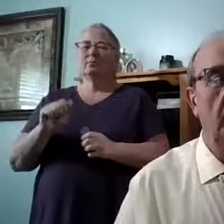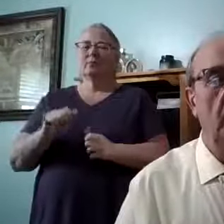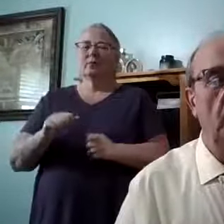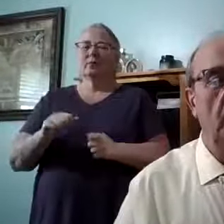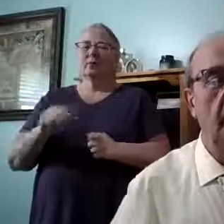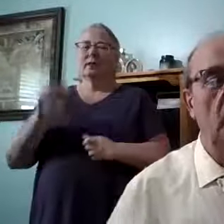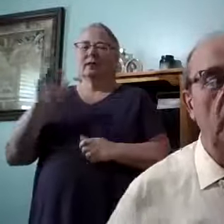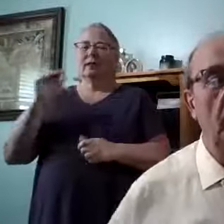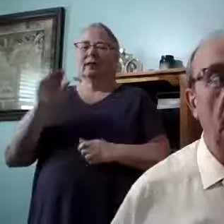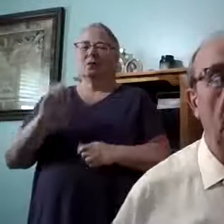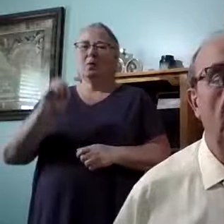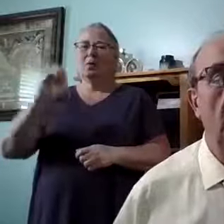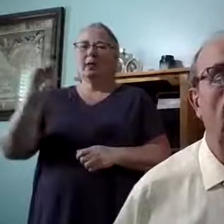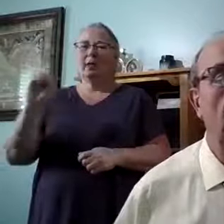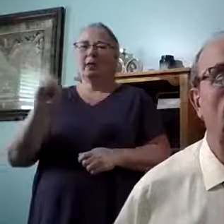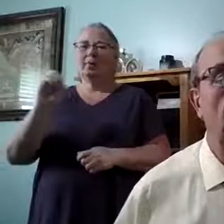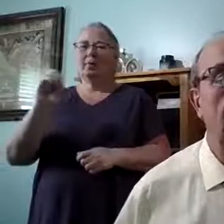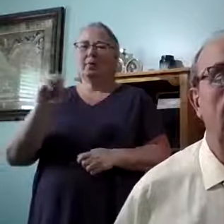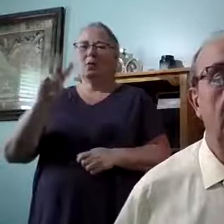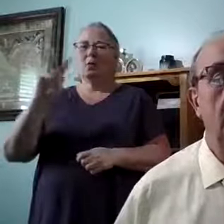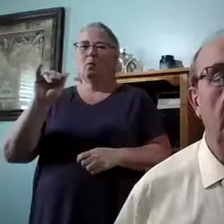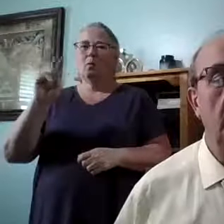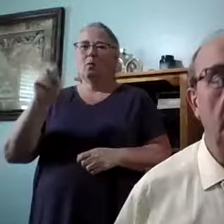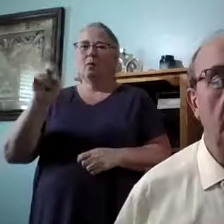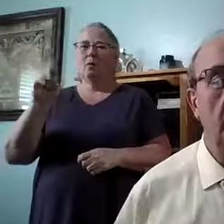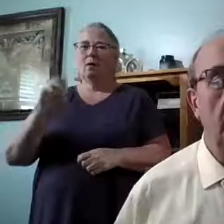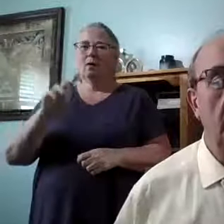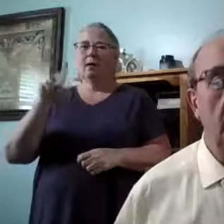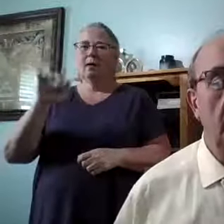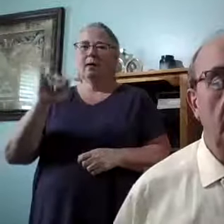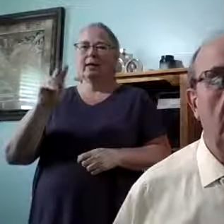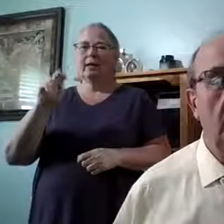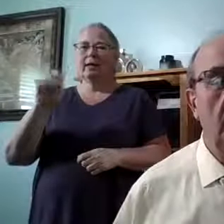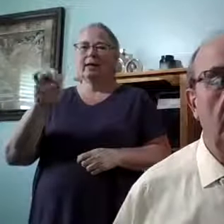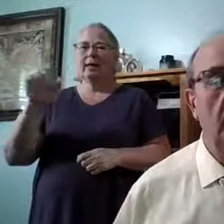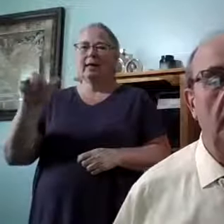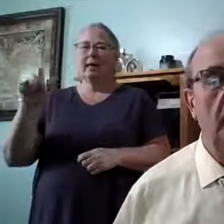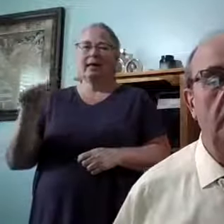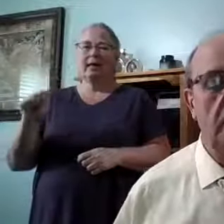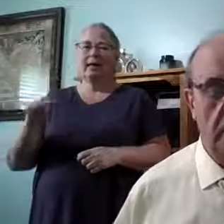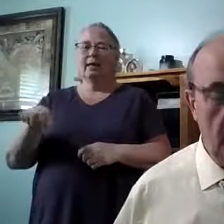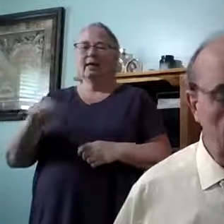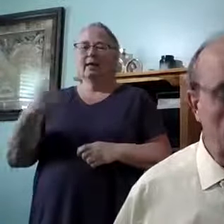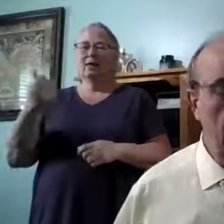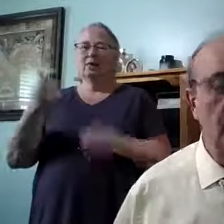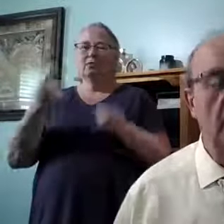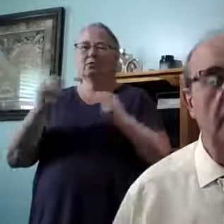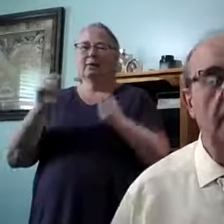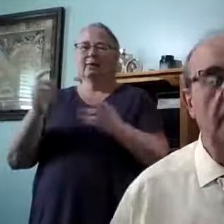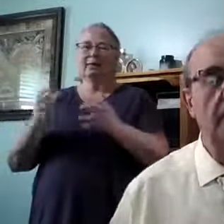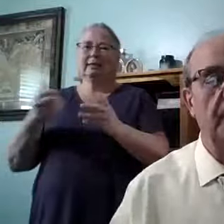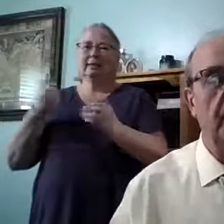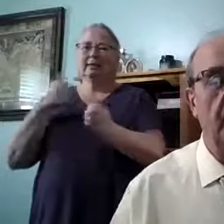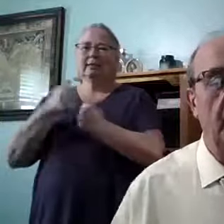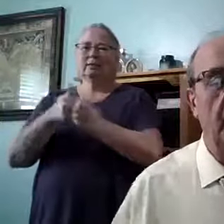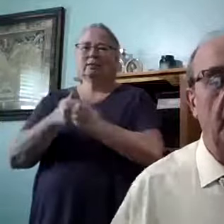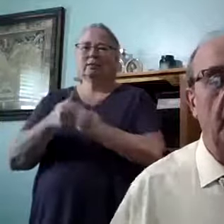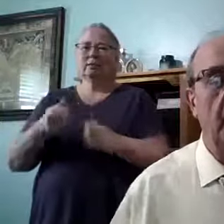Hello, Olivia Winner, Danielle, and others trying to catch up.